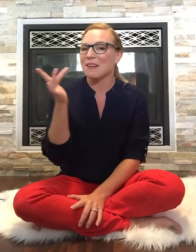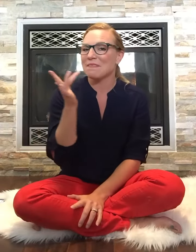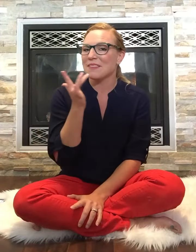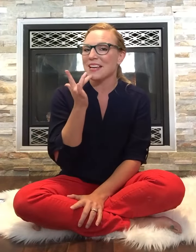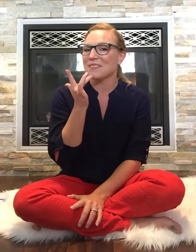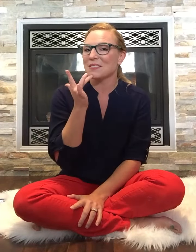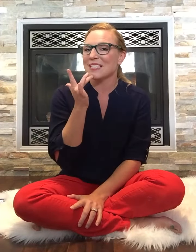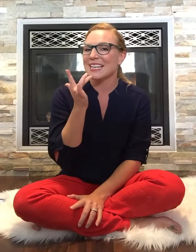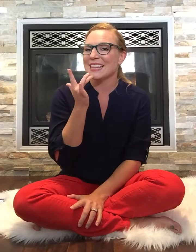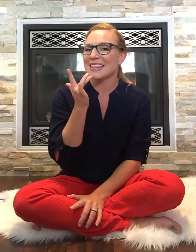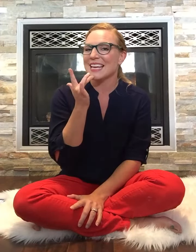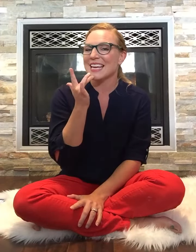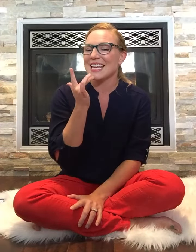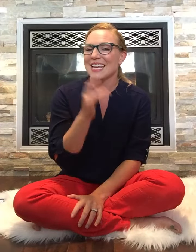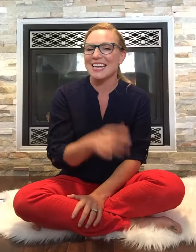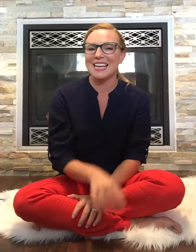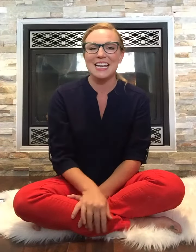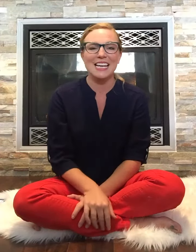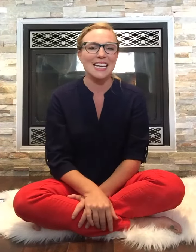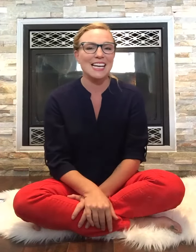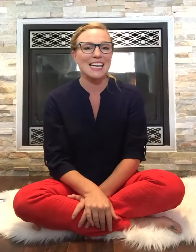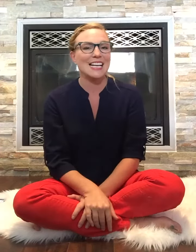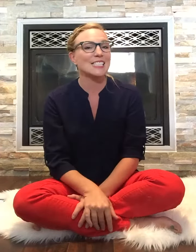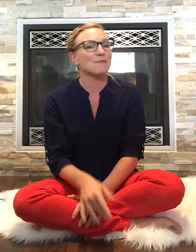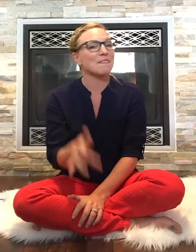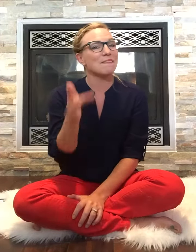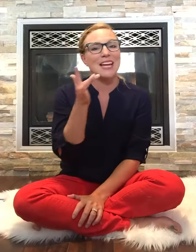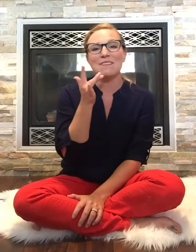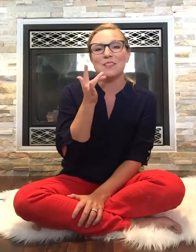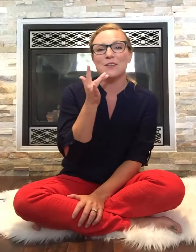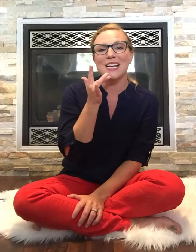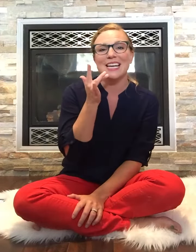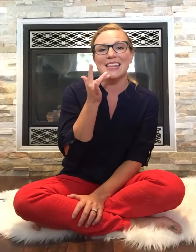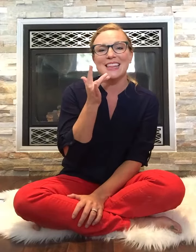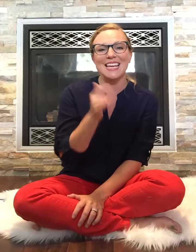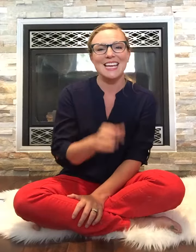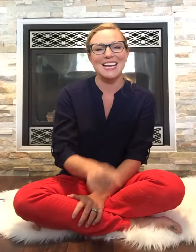my favorite thing it's my favorite thing